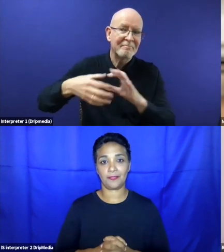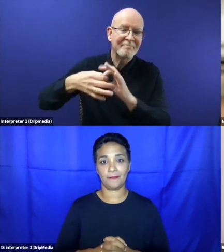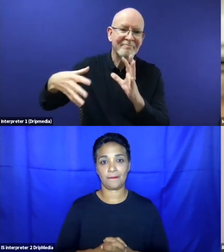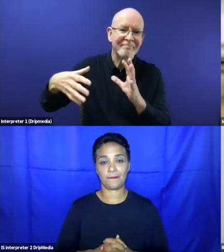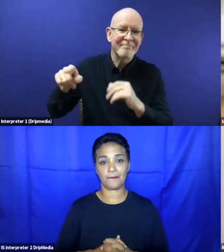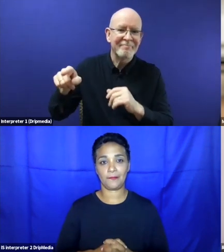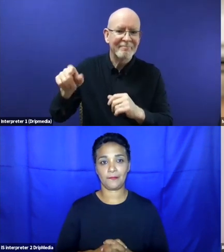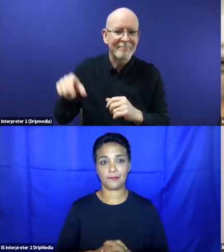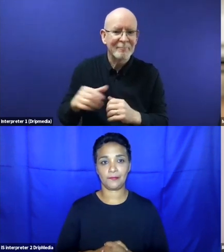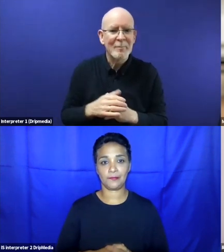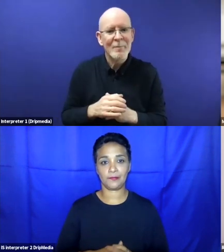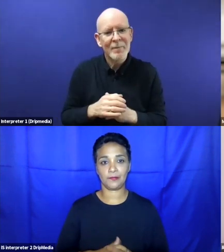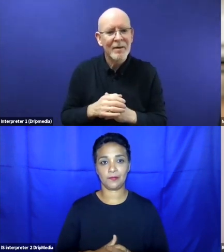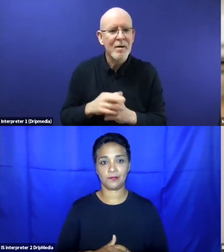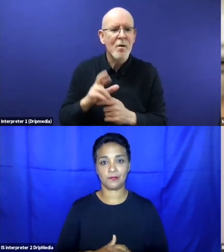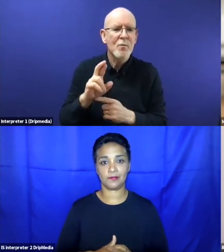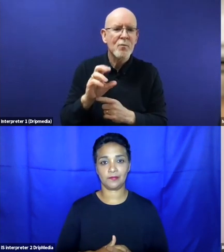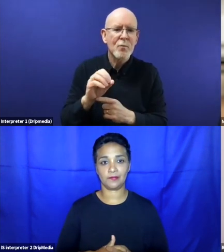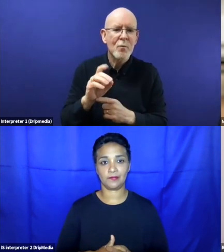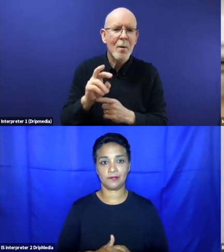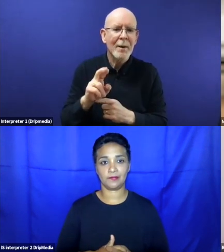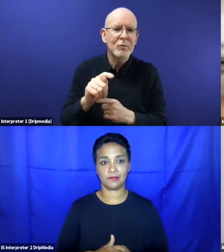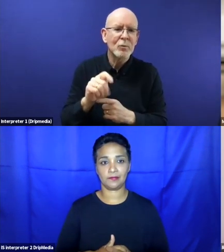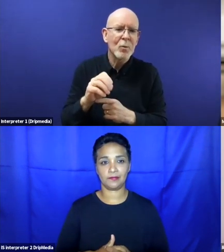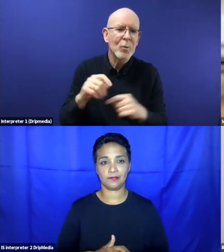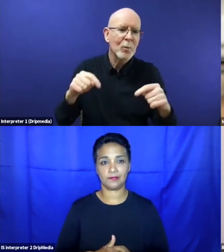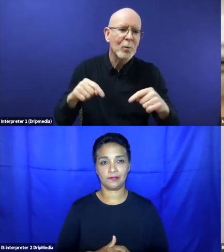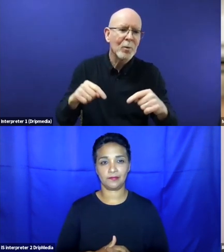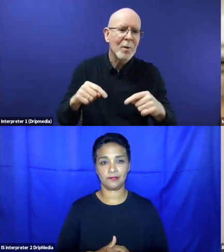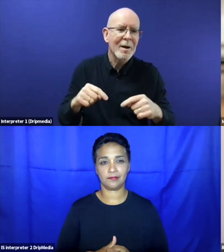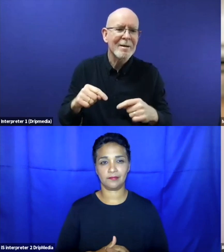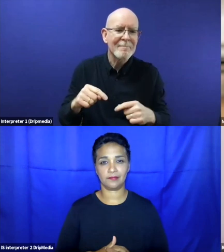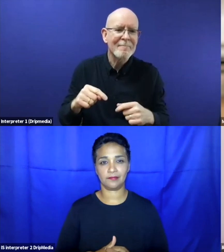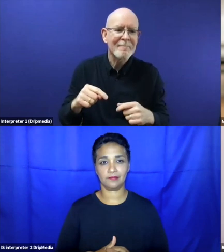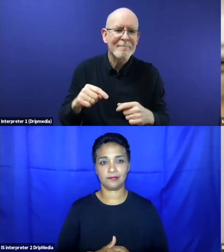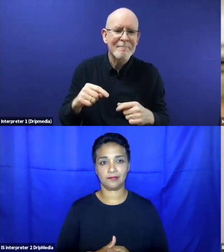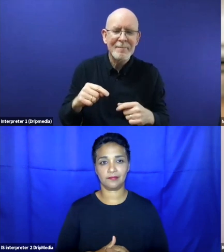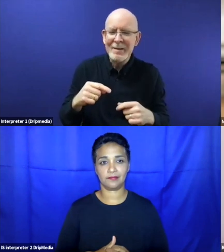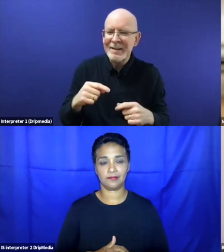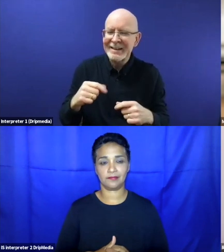Yes, I think we have a problem. needs to be as centered at the middle? Hello? Can you hear me?